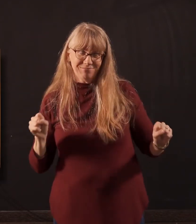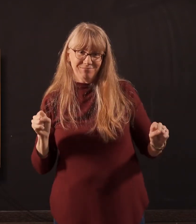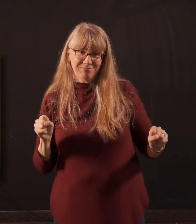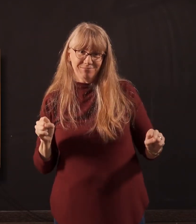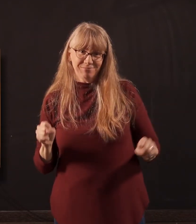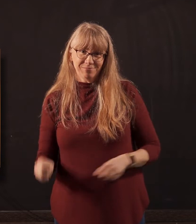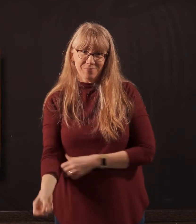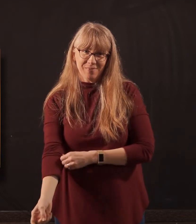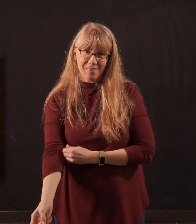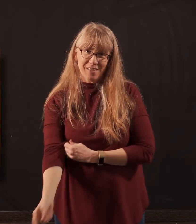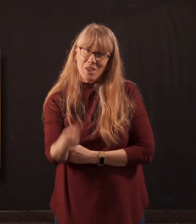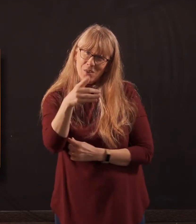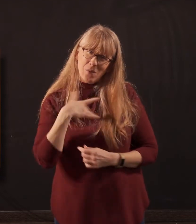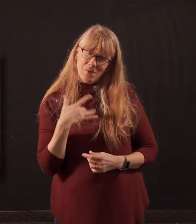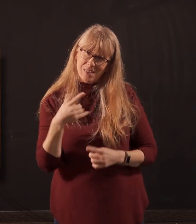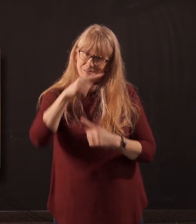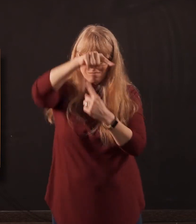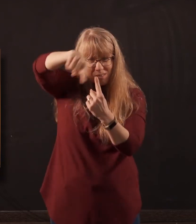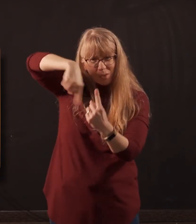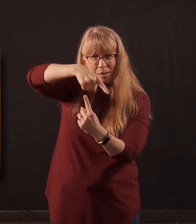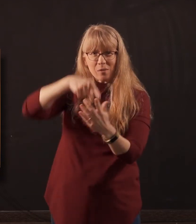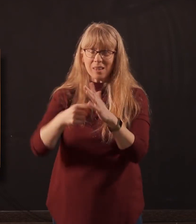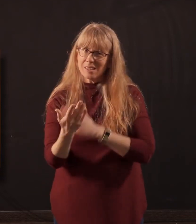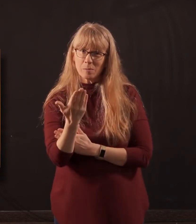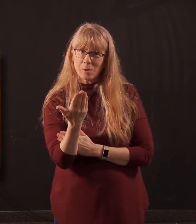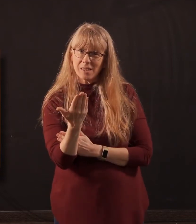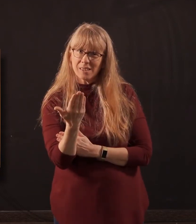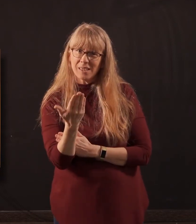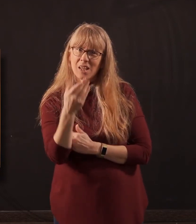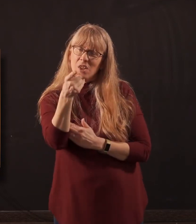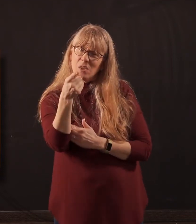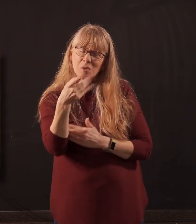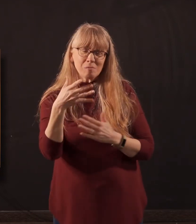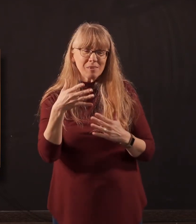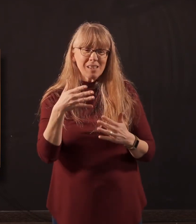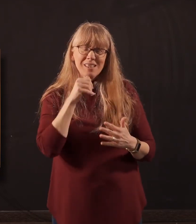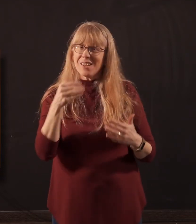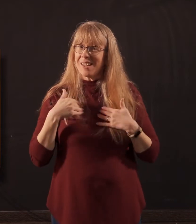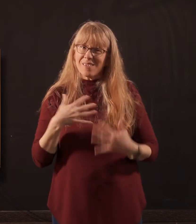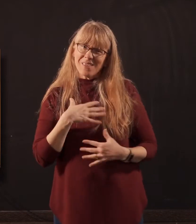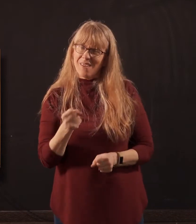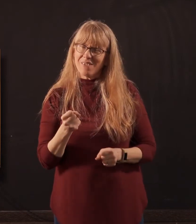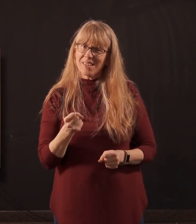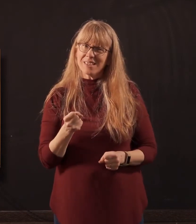Do you feel surrounded this morning? Do you lack confidence because you feel like enemies are just